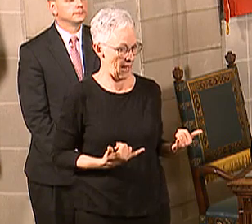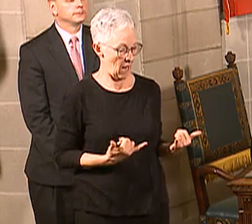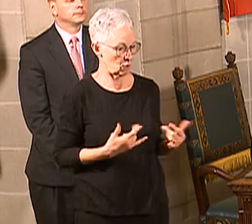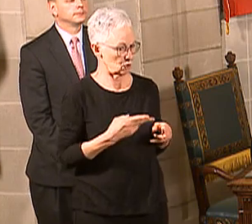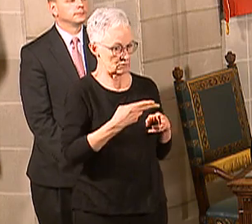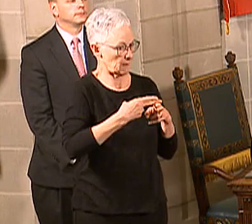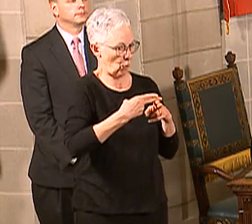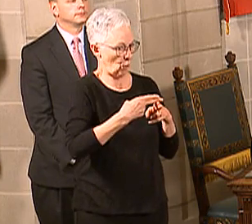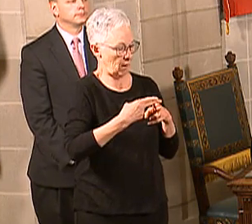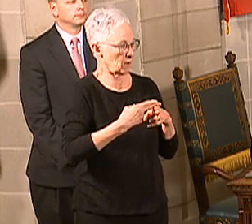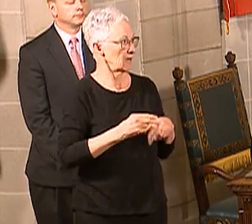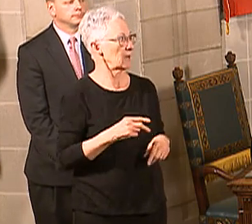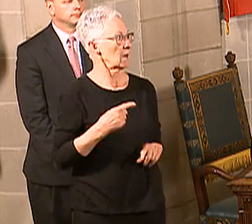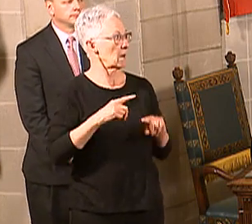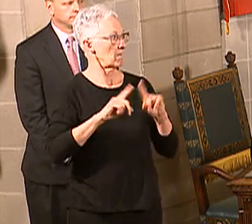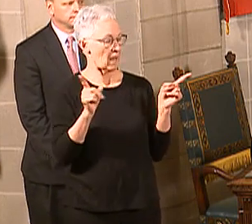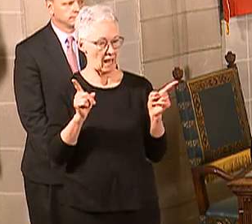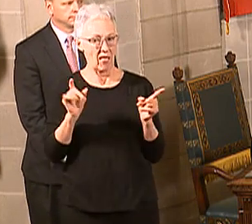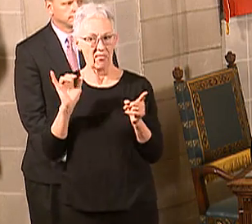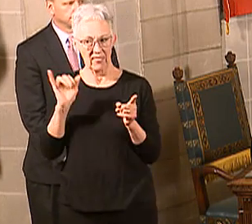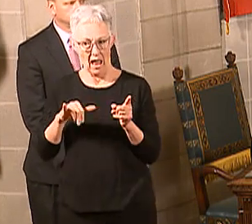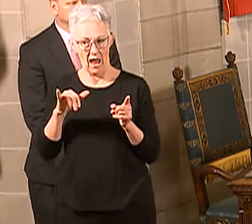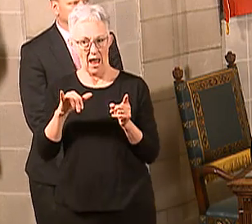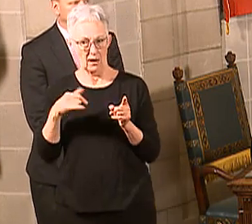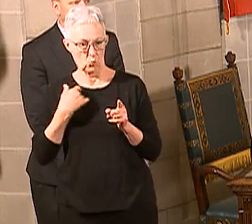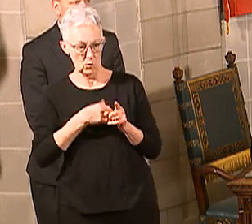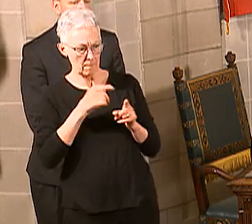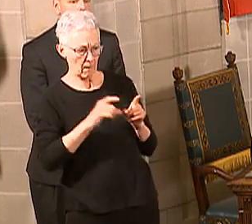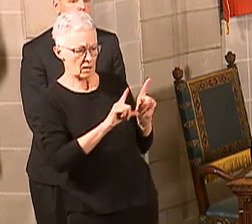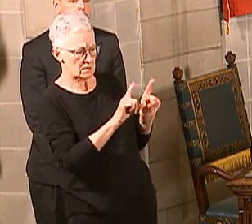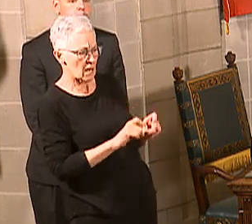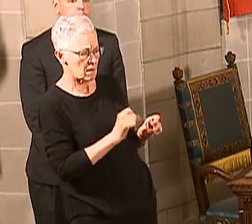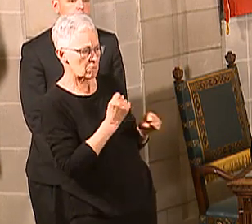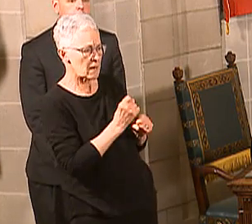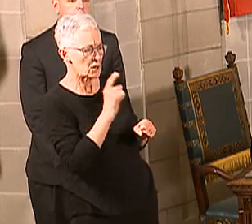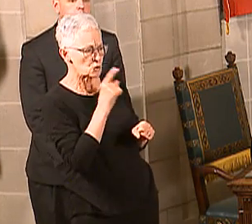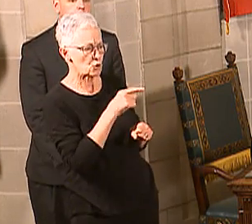the provider teams, would still need to make sure that individual is competent to provide that care that they're doing.